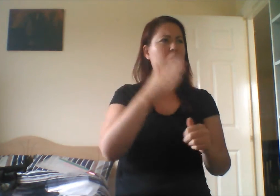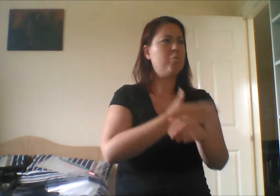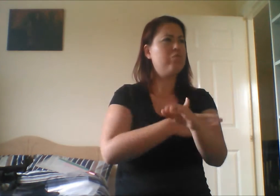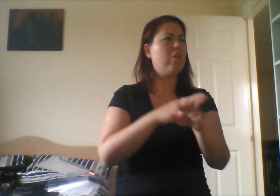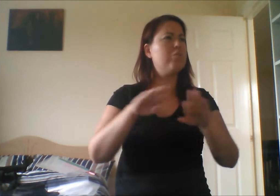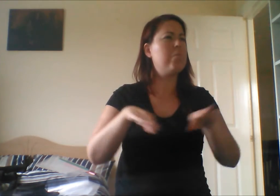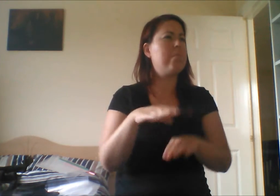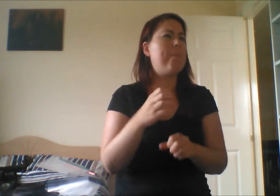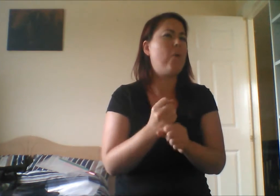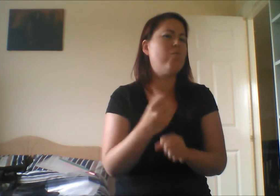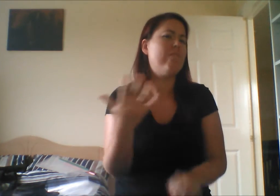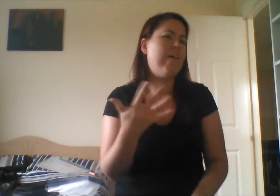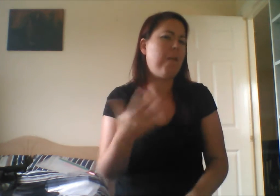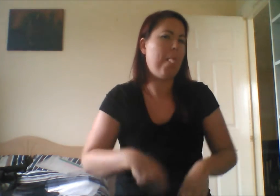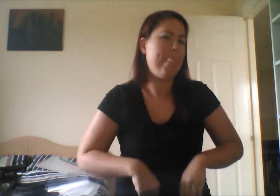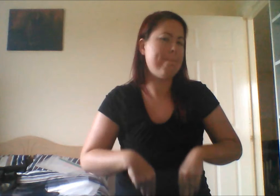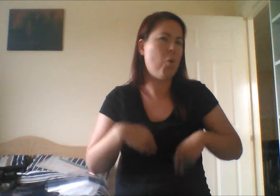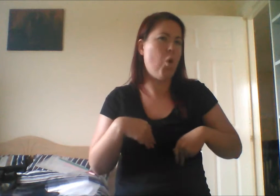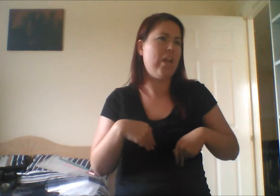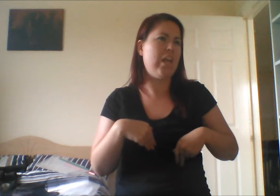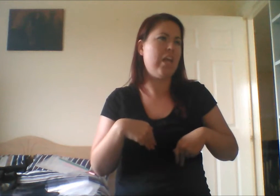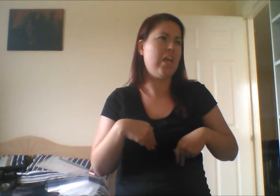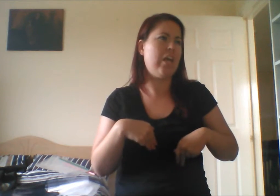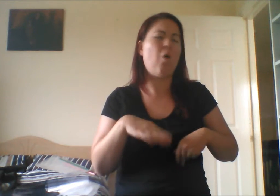we continued on straight for, for 14 hours.